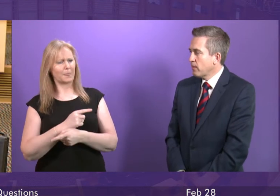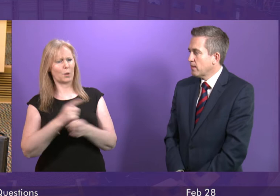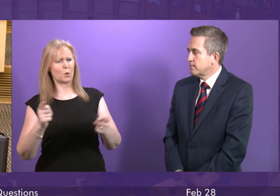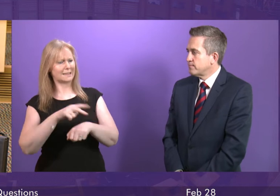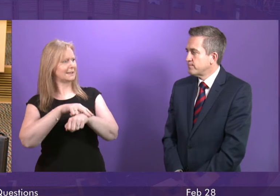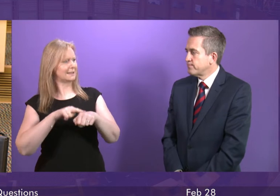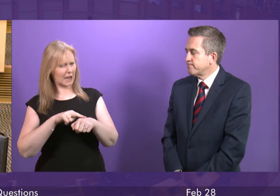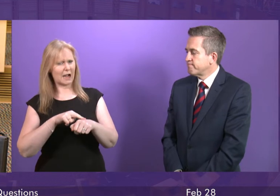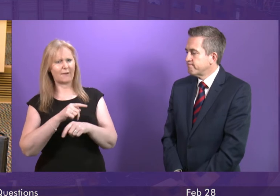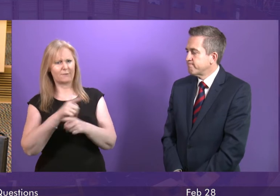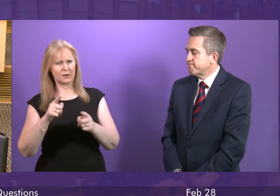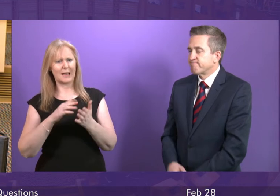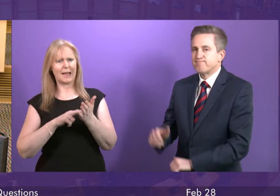right across our National Health Service.